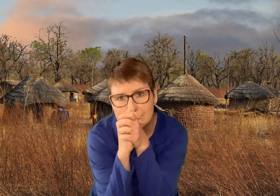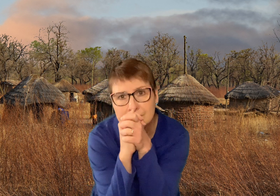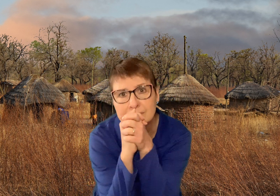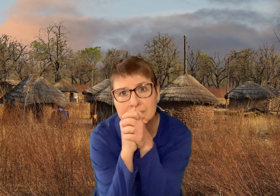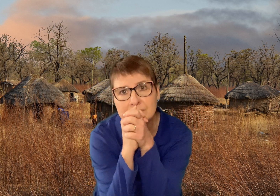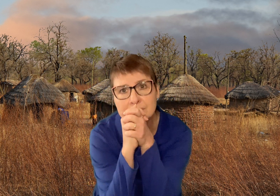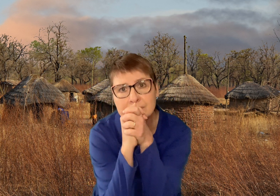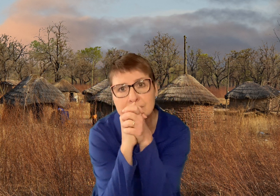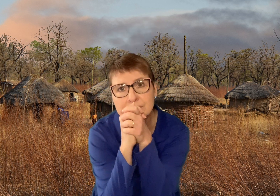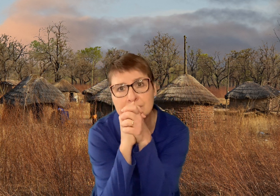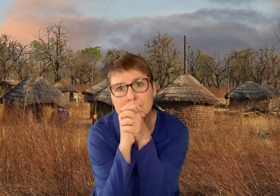And,